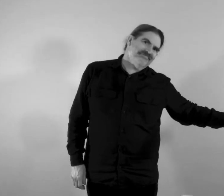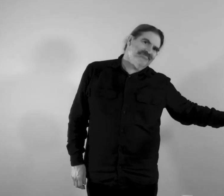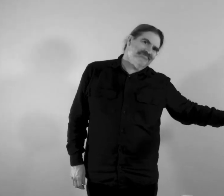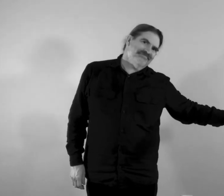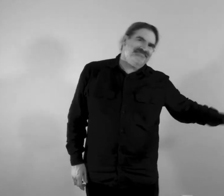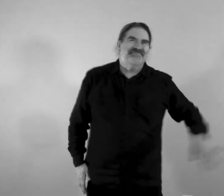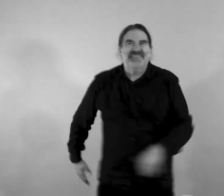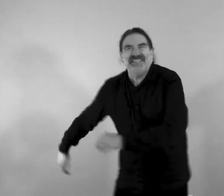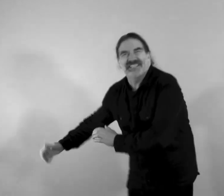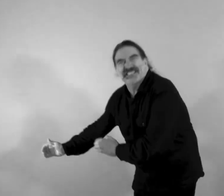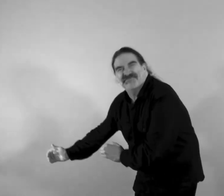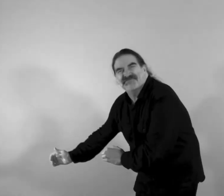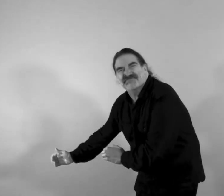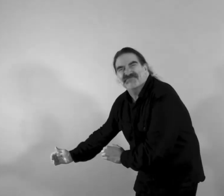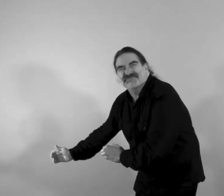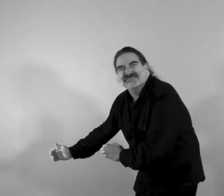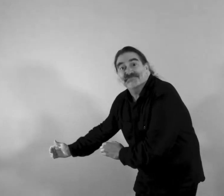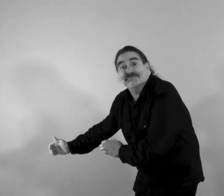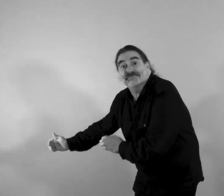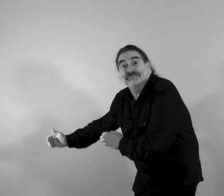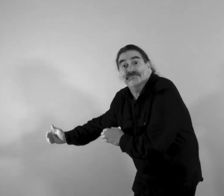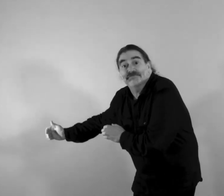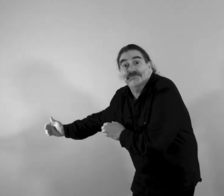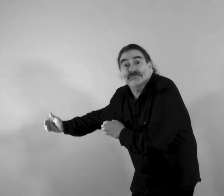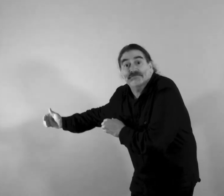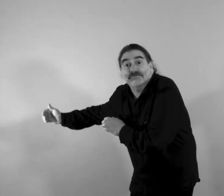mom she's shrinking